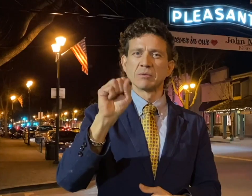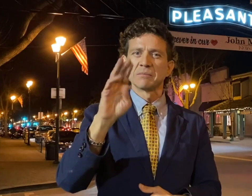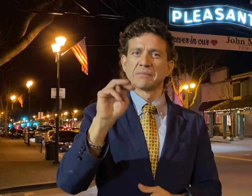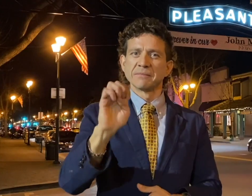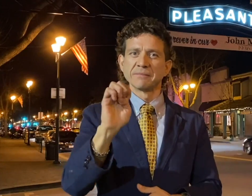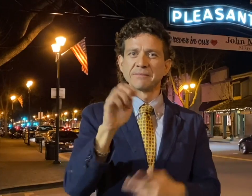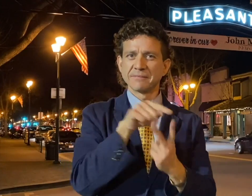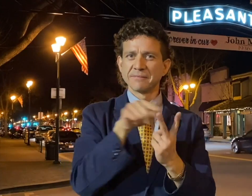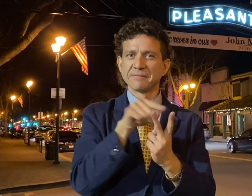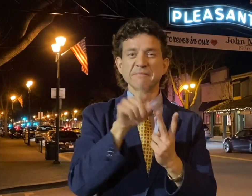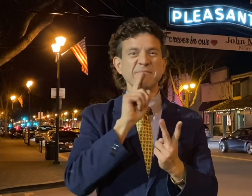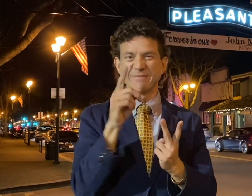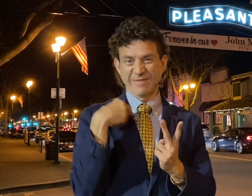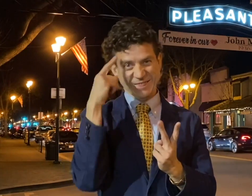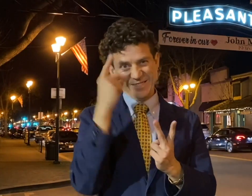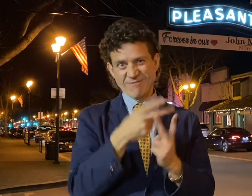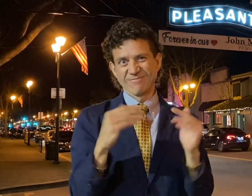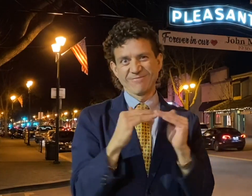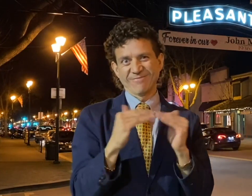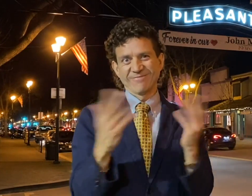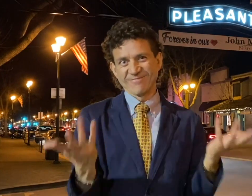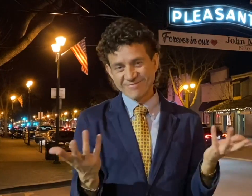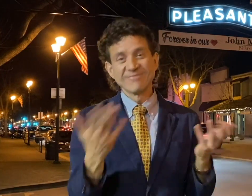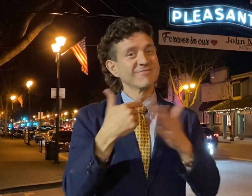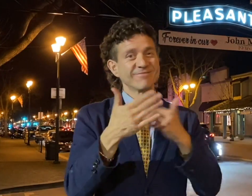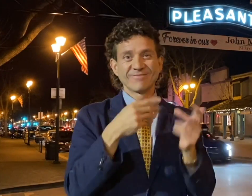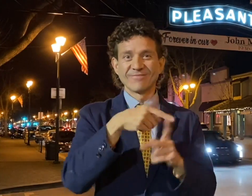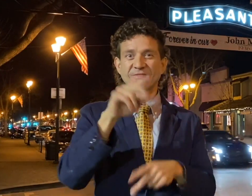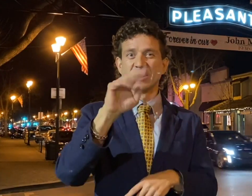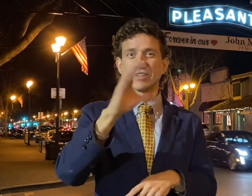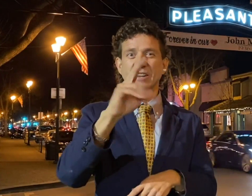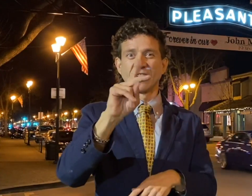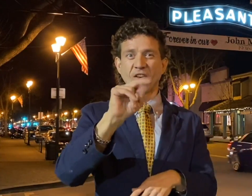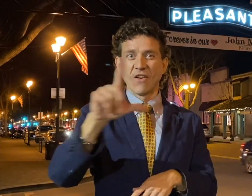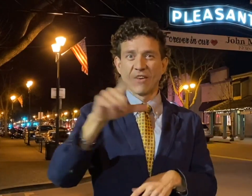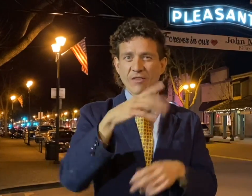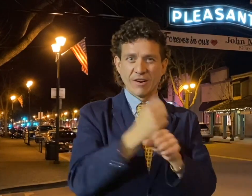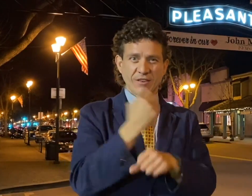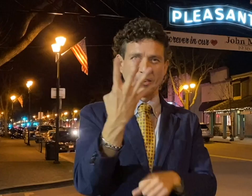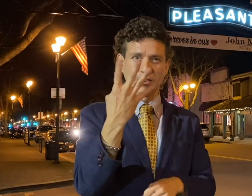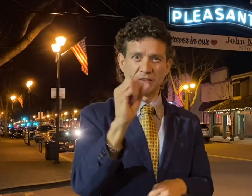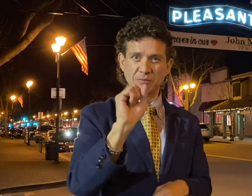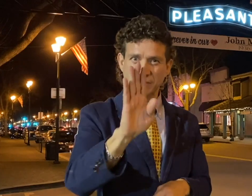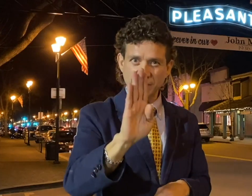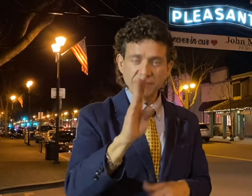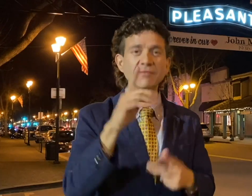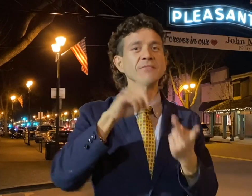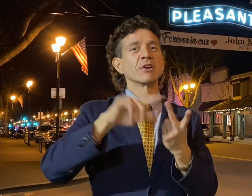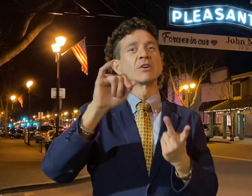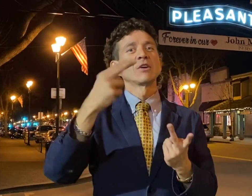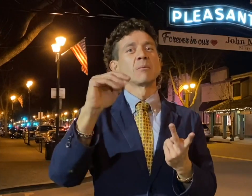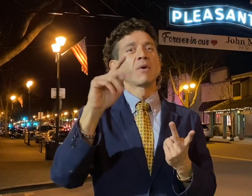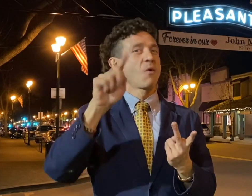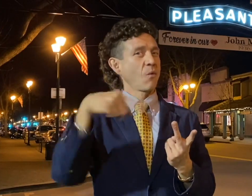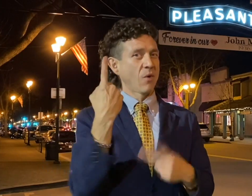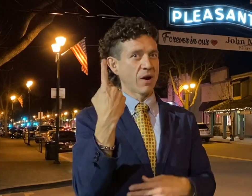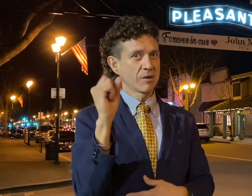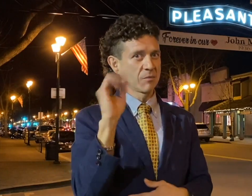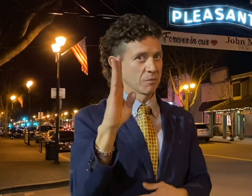I think they're both about even. Chuck Knoll did end up winning four Super Bowls, John Madden won only one. But John's